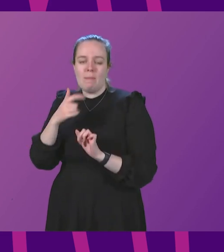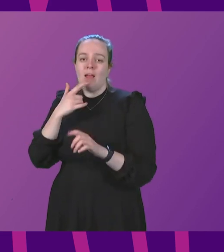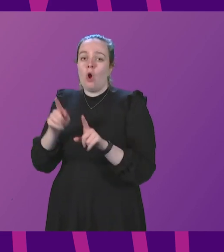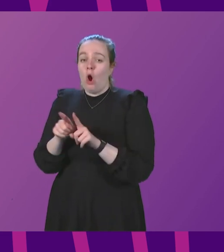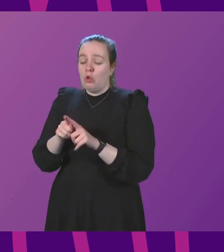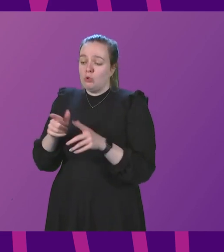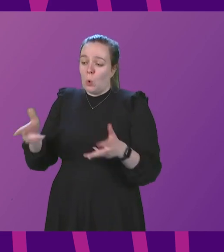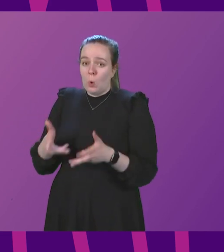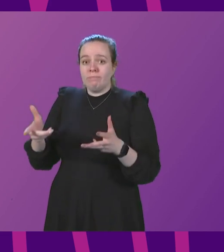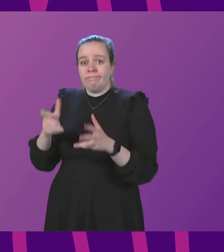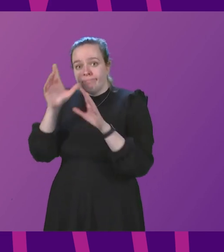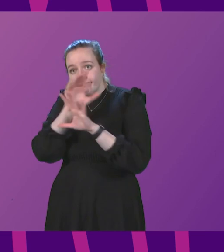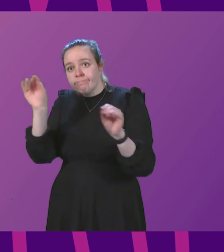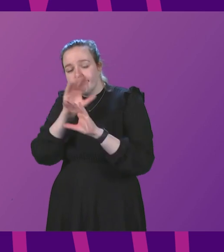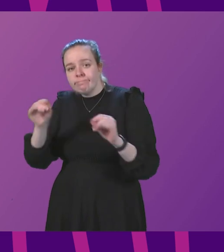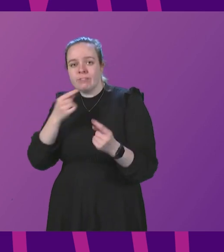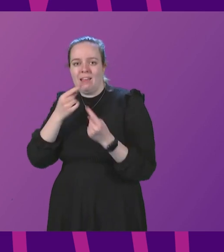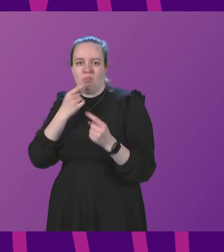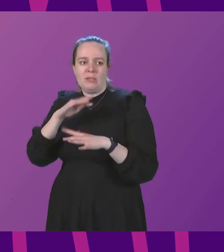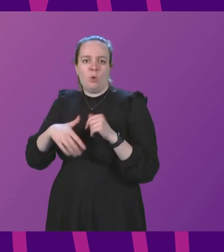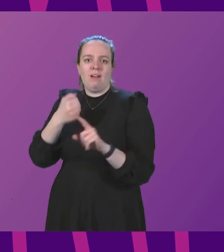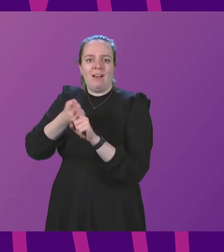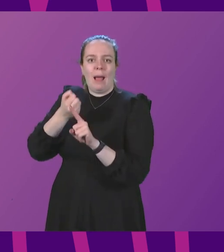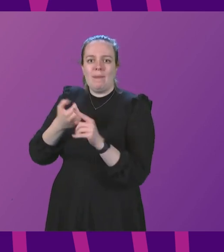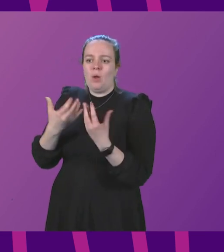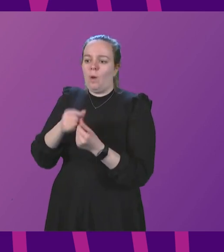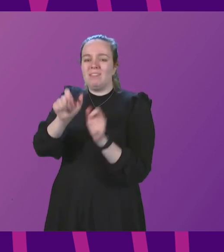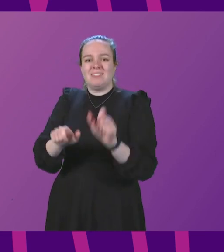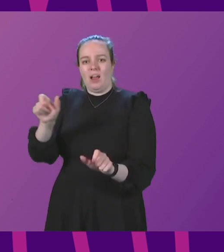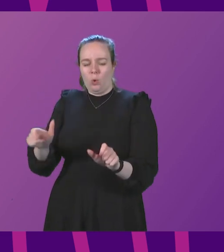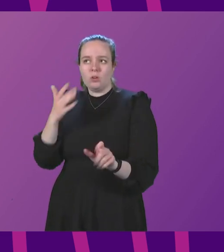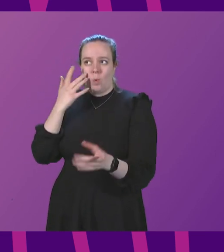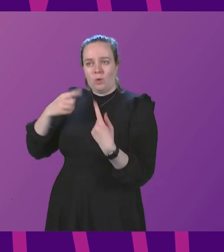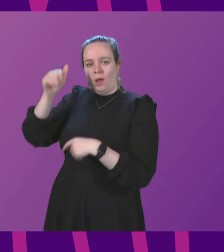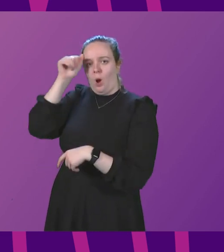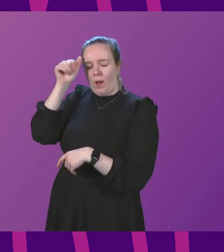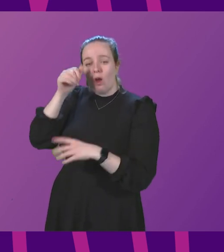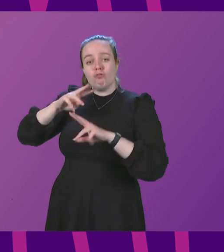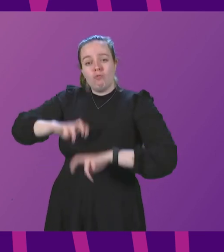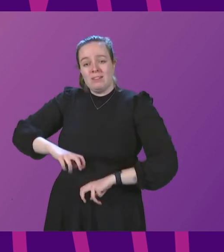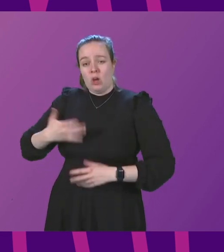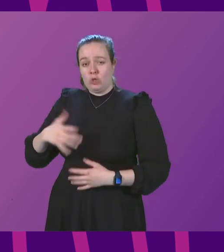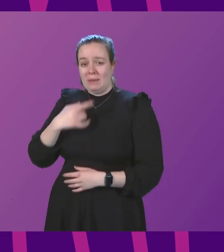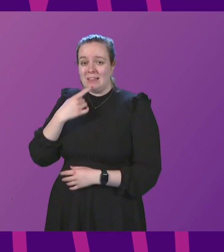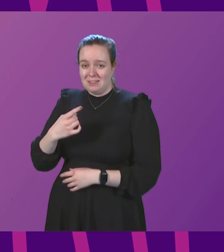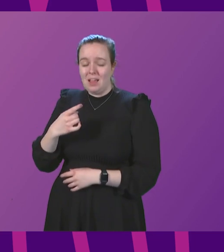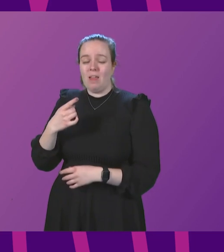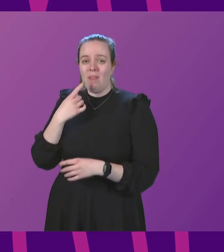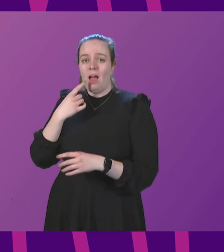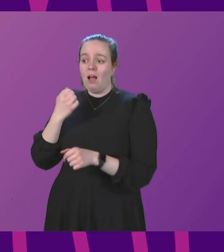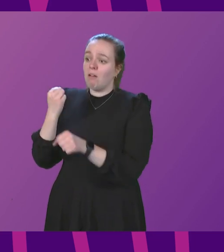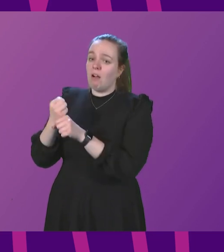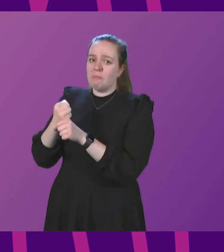information about such campaigns with stakeholders once we are aware of them research has shown that governments who directly challenge